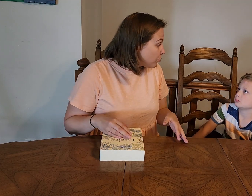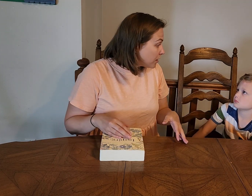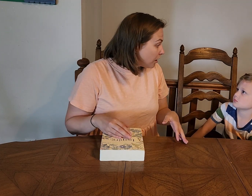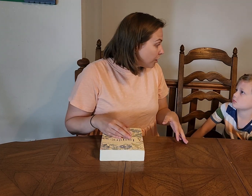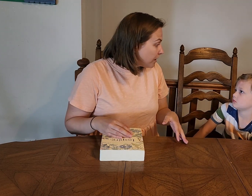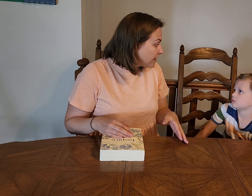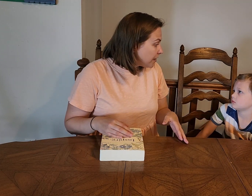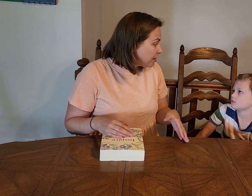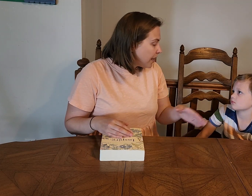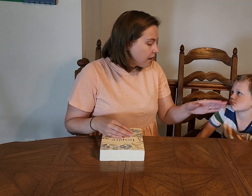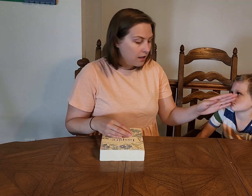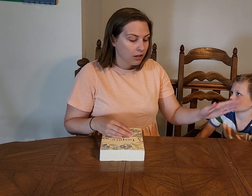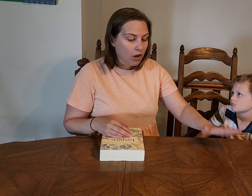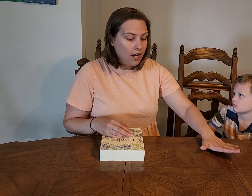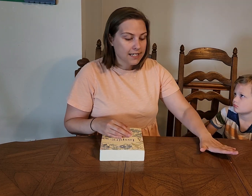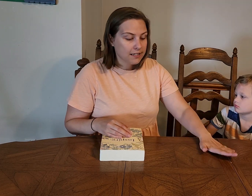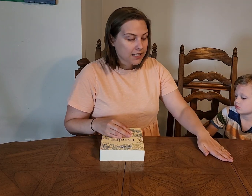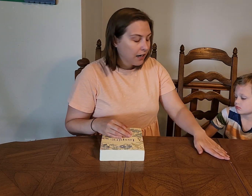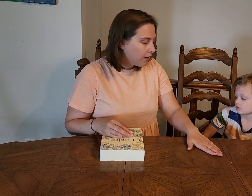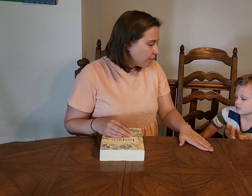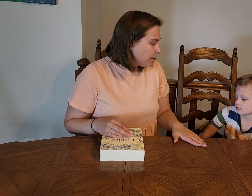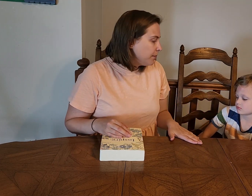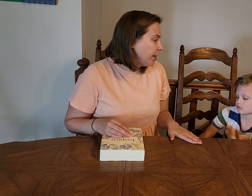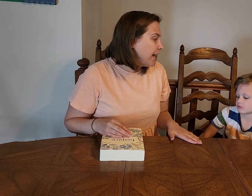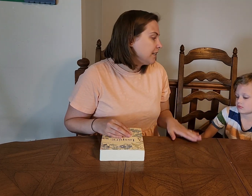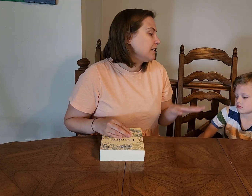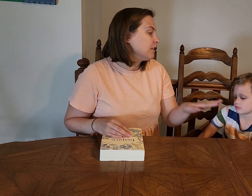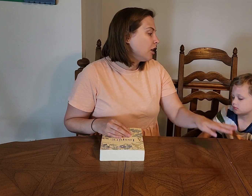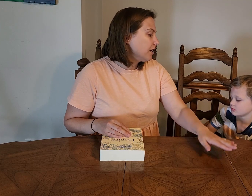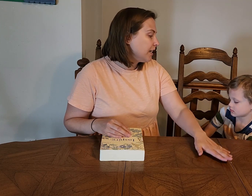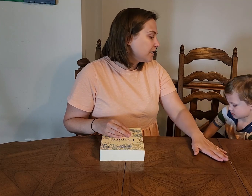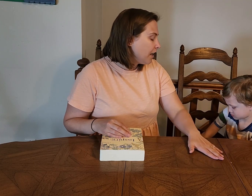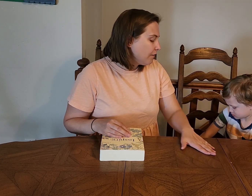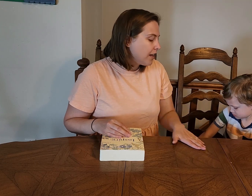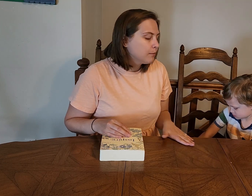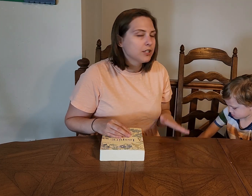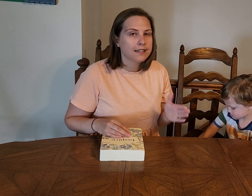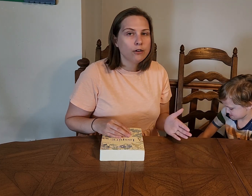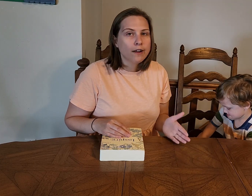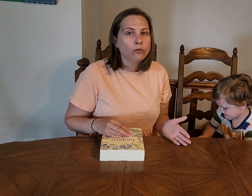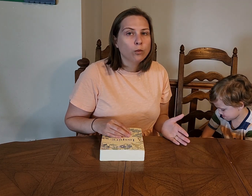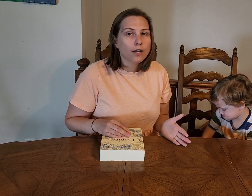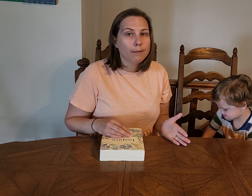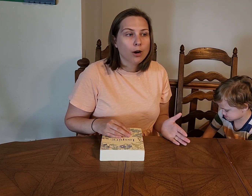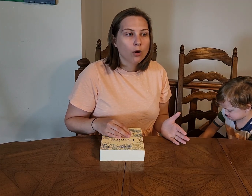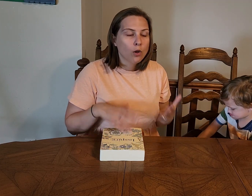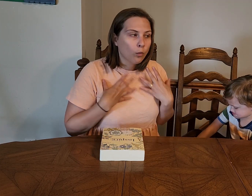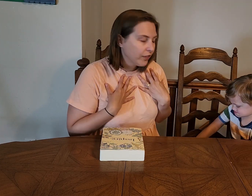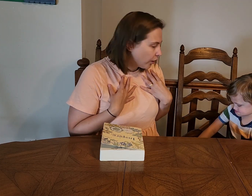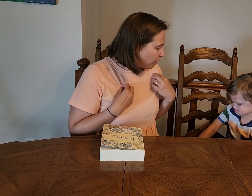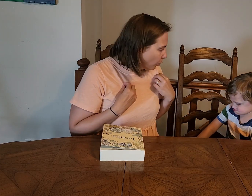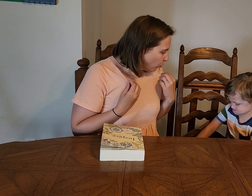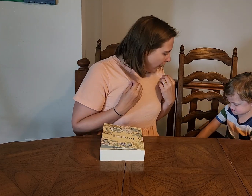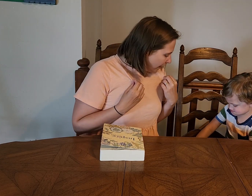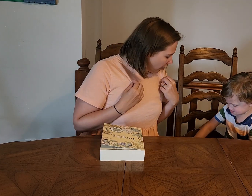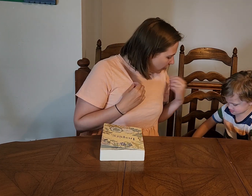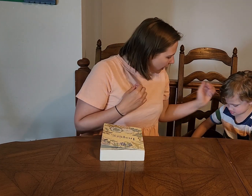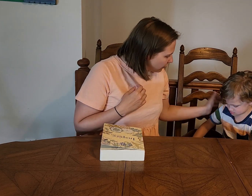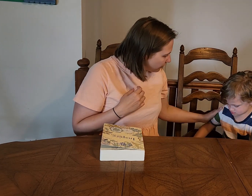was on earth, he said that God takes care of the plants and God takes care of the animals. They don't have to worry about what they're going to wear. Have you